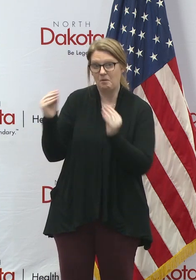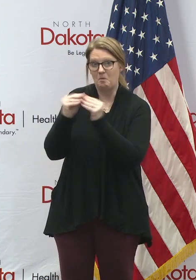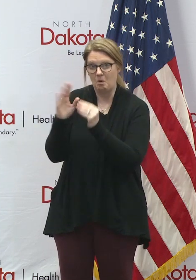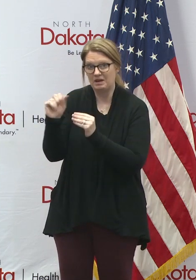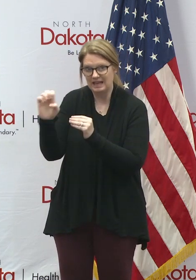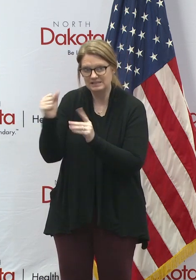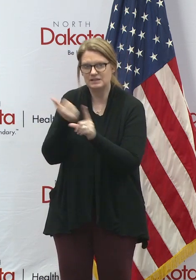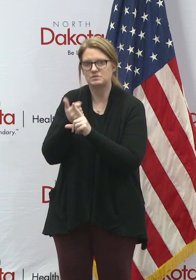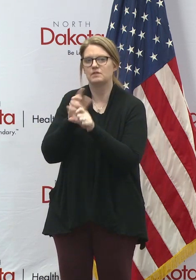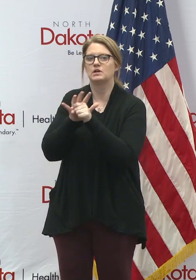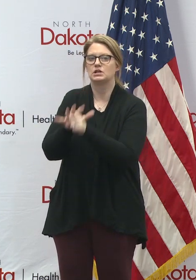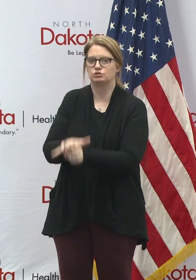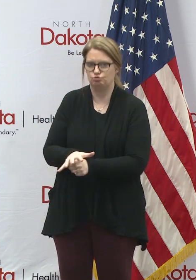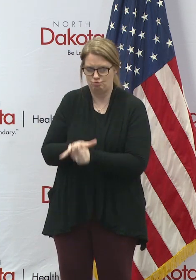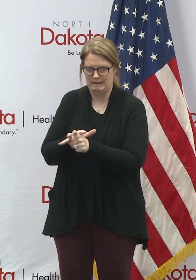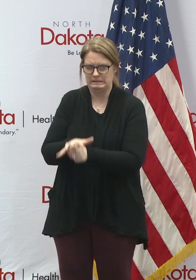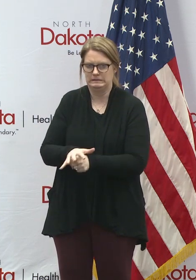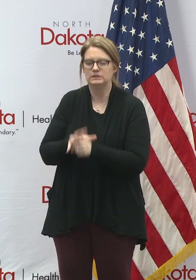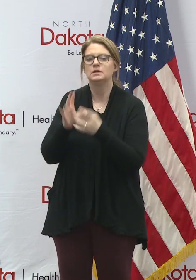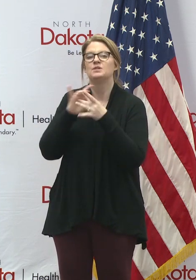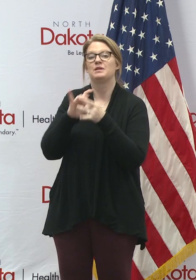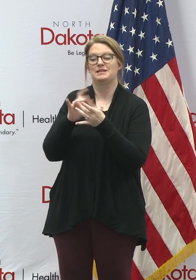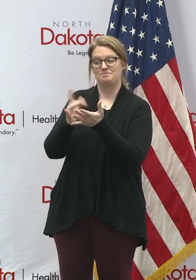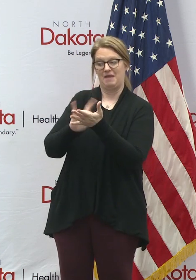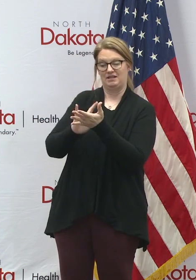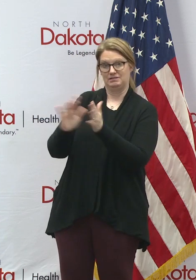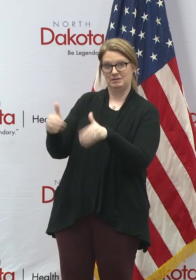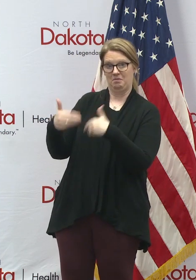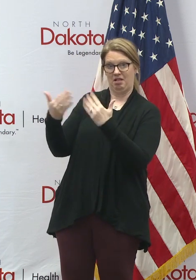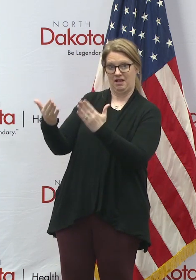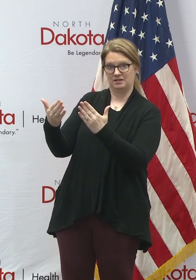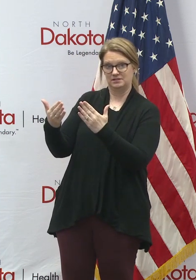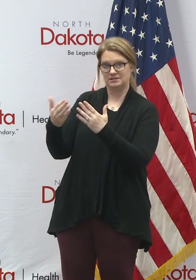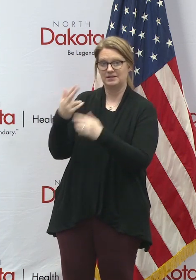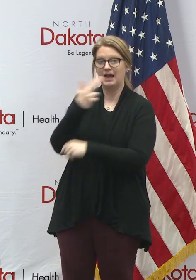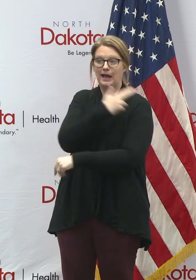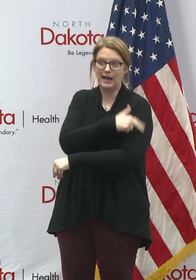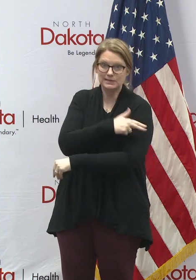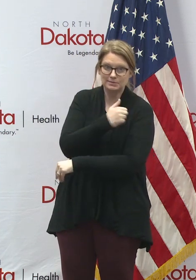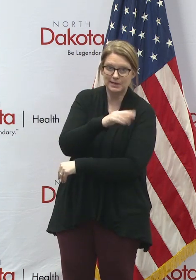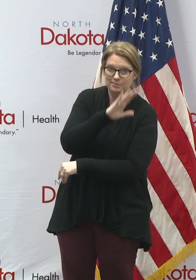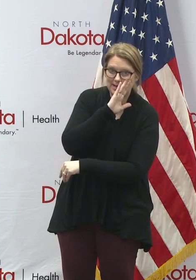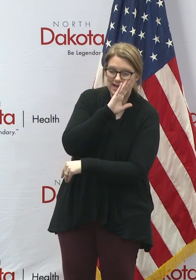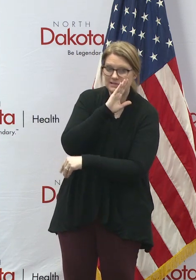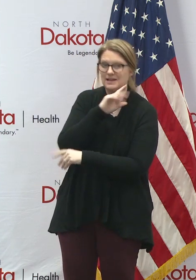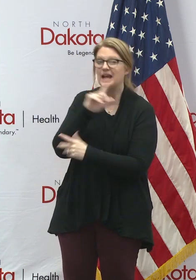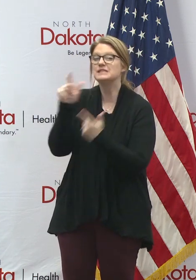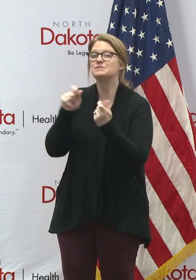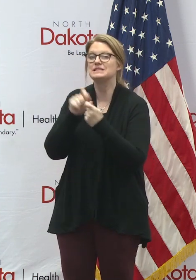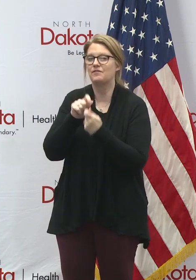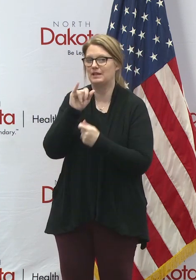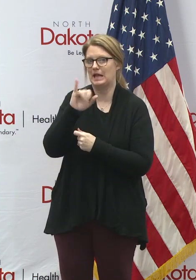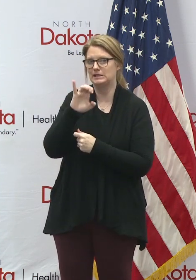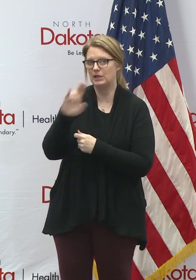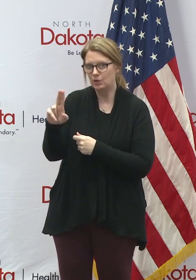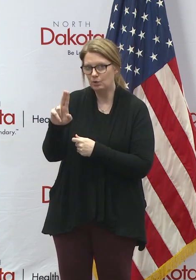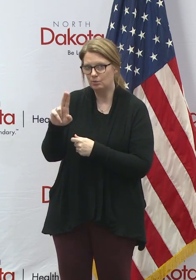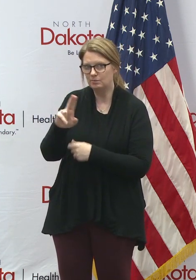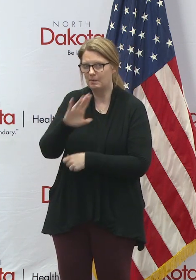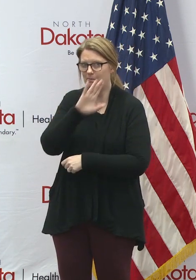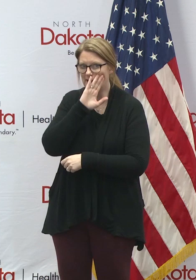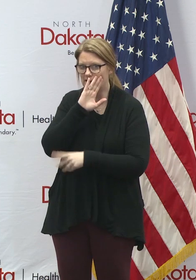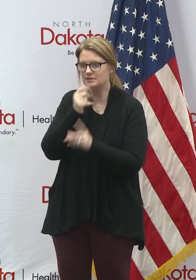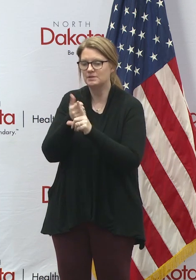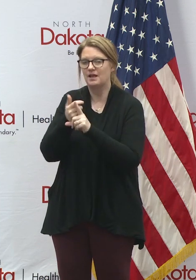terms of medical supplies and hospital beds, and particularly intensive care hospital beds that have